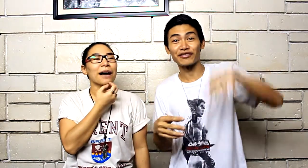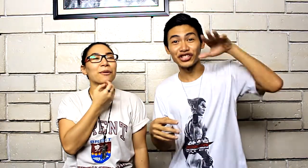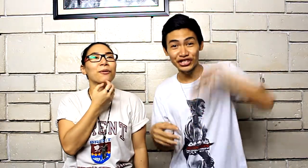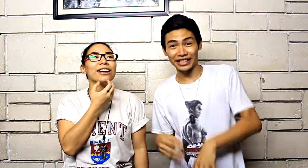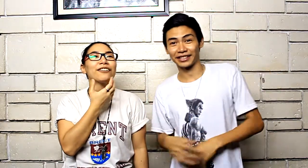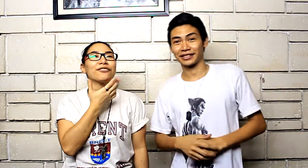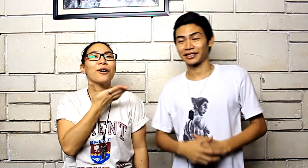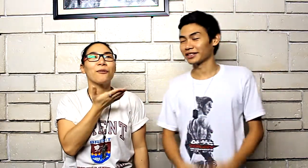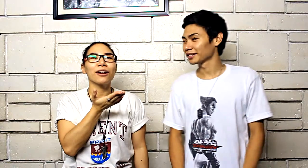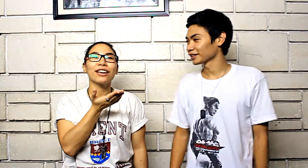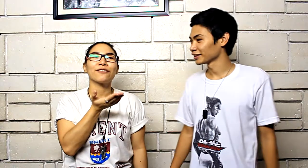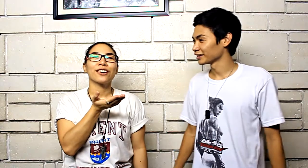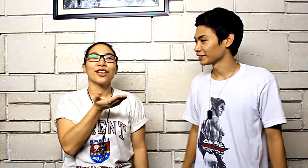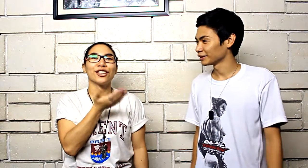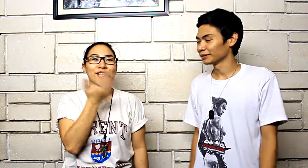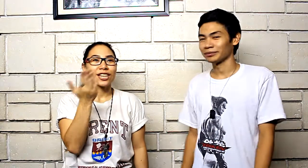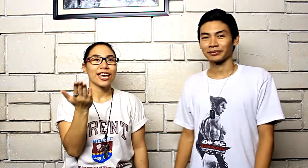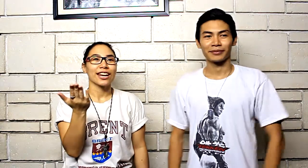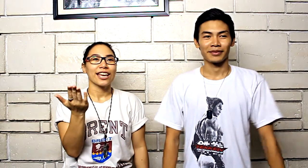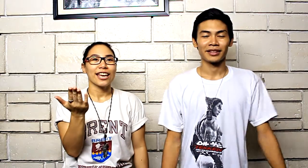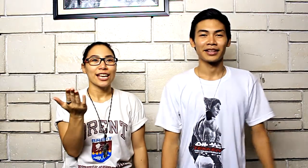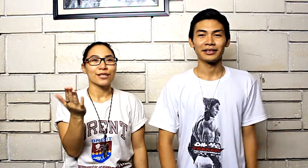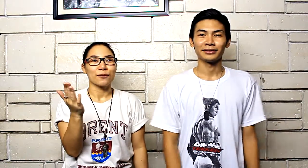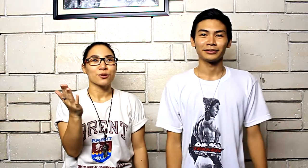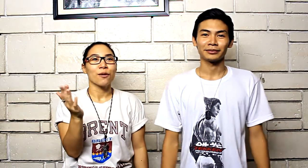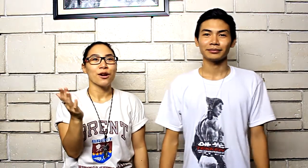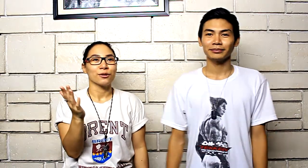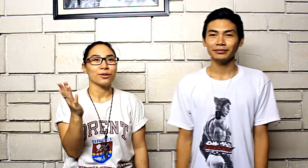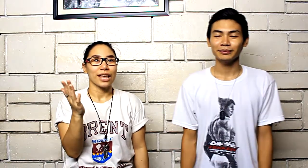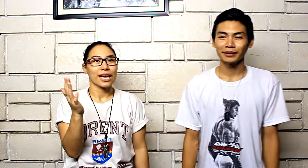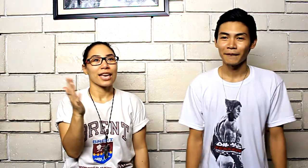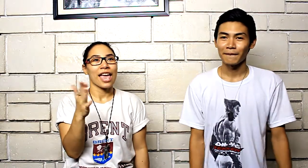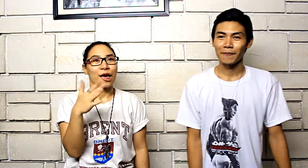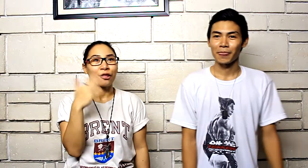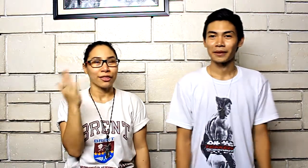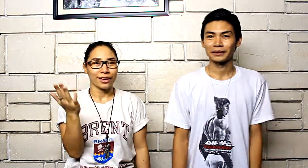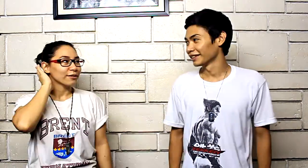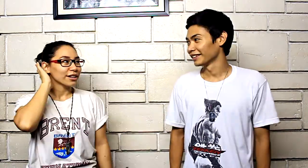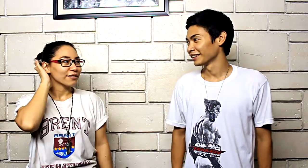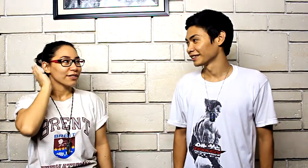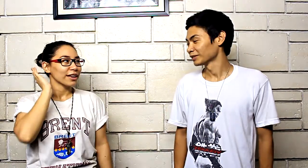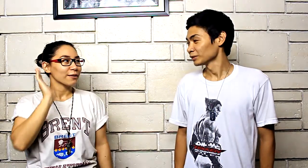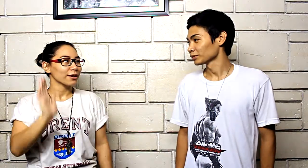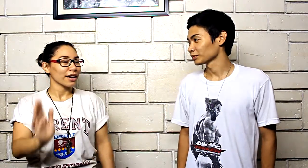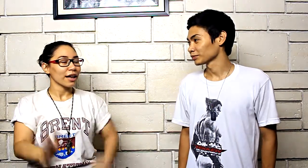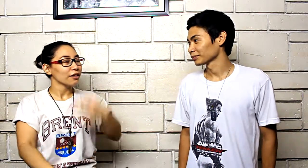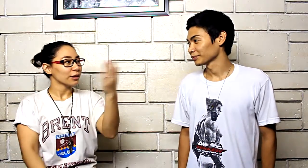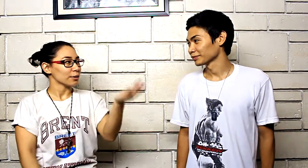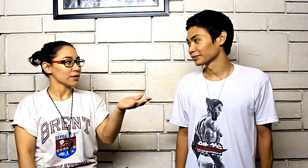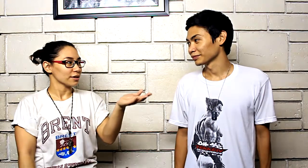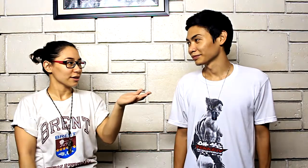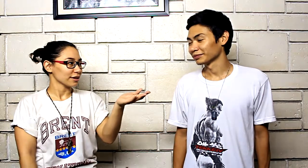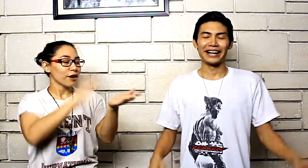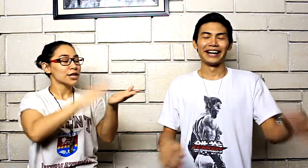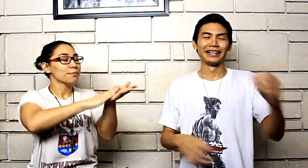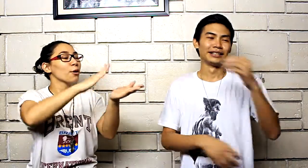but what if what if the shit is from someone who's like healthy what if they were a healthy person fresh poop